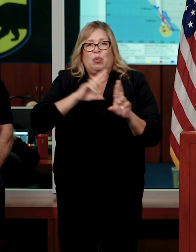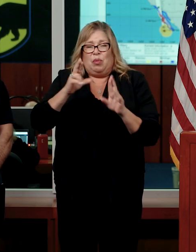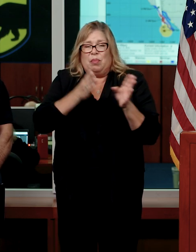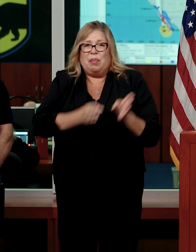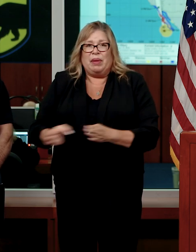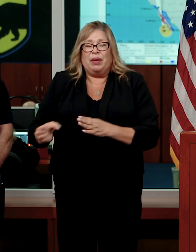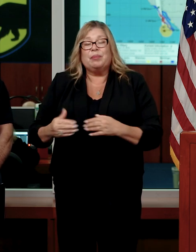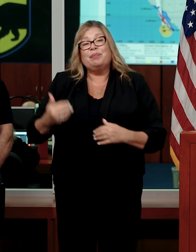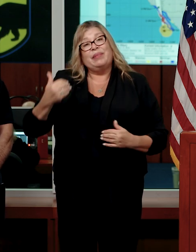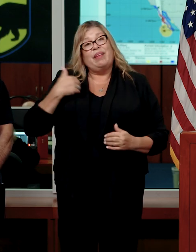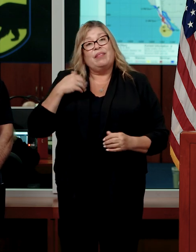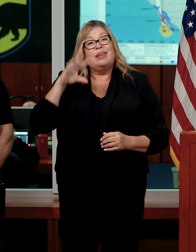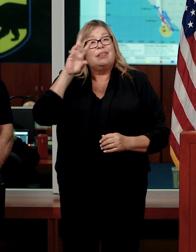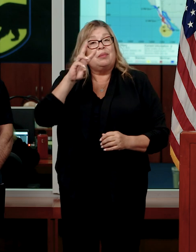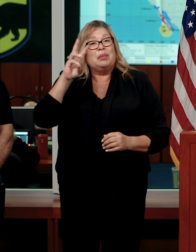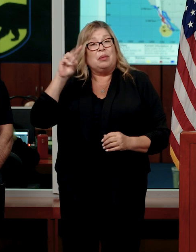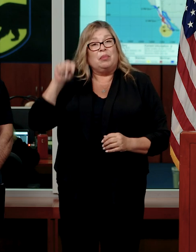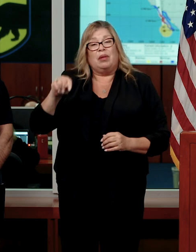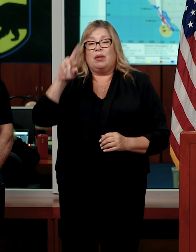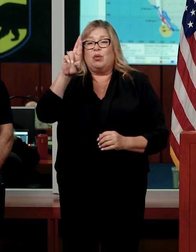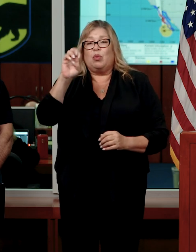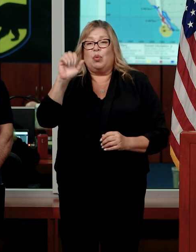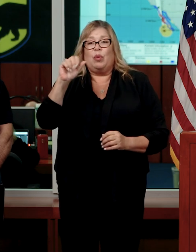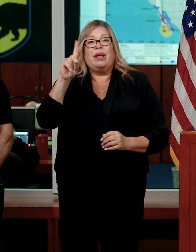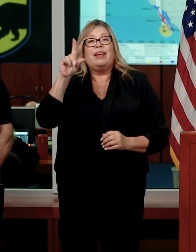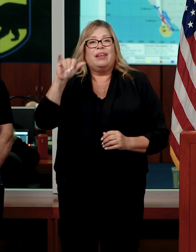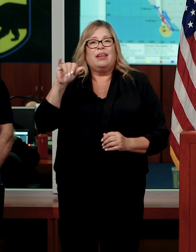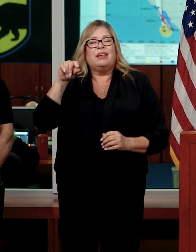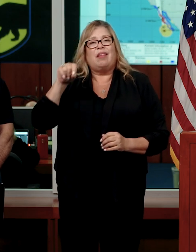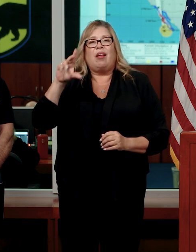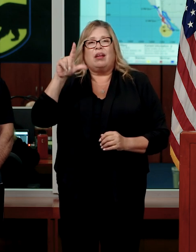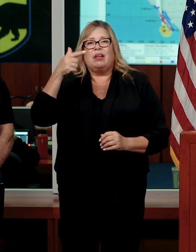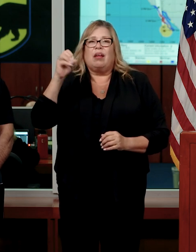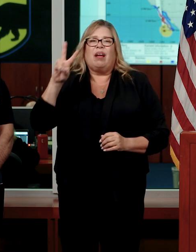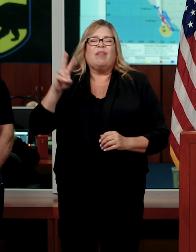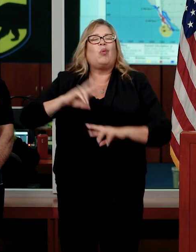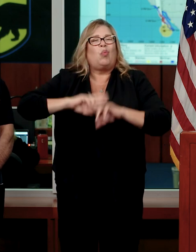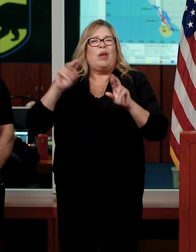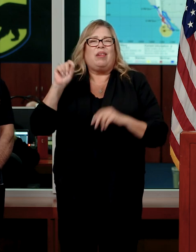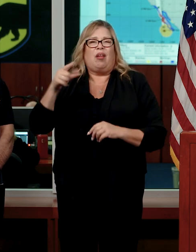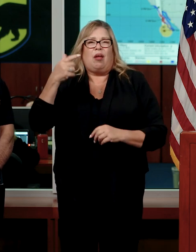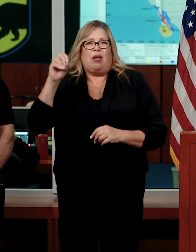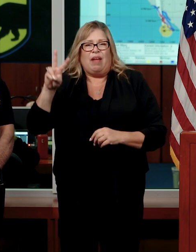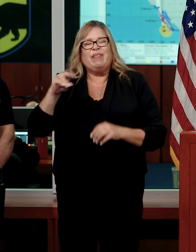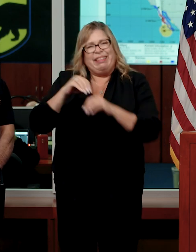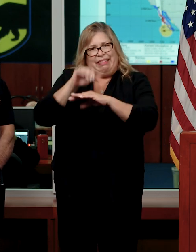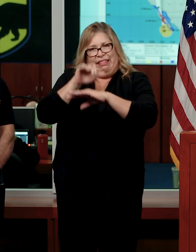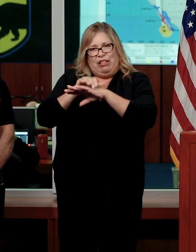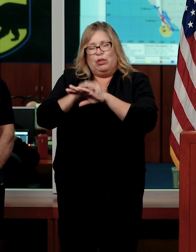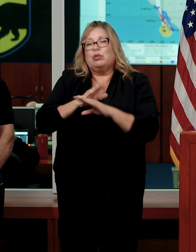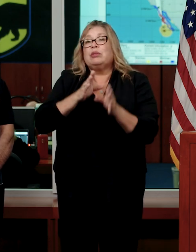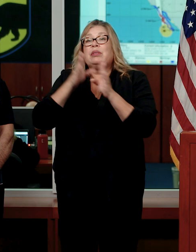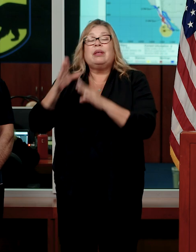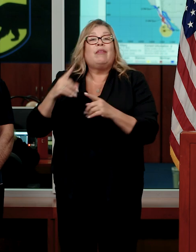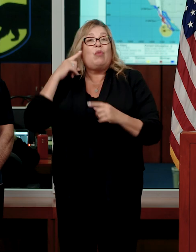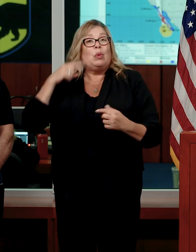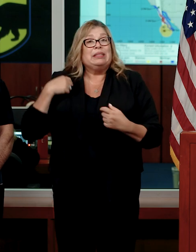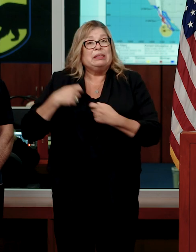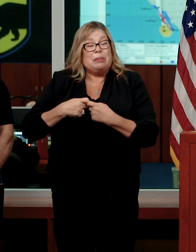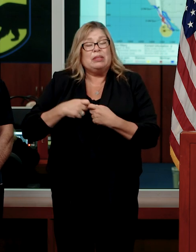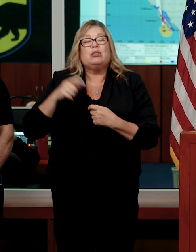www.ready.gov, which is in English, and then in Spanish, we have the listo